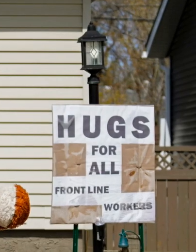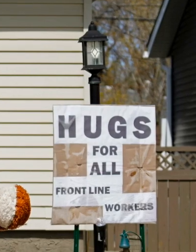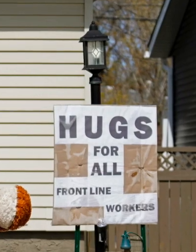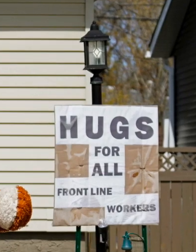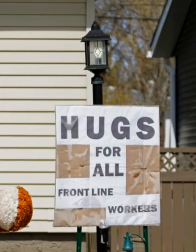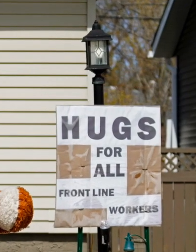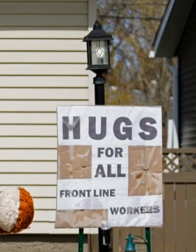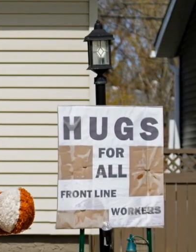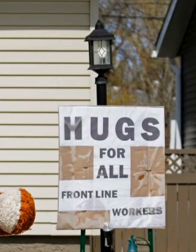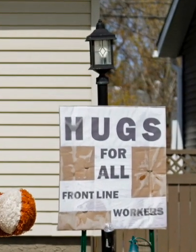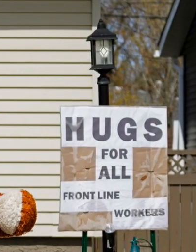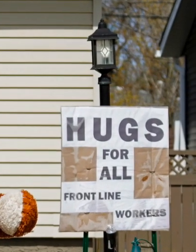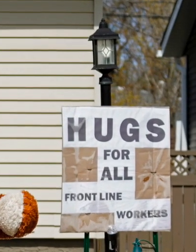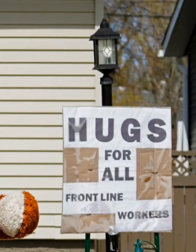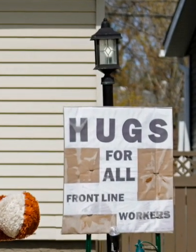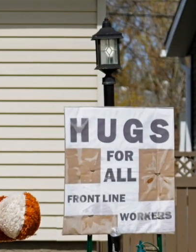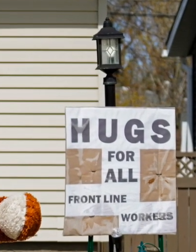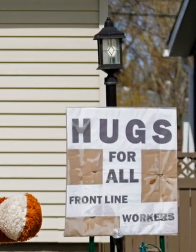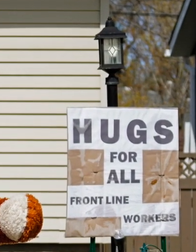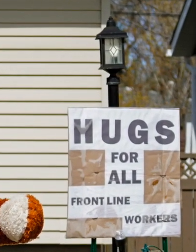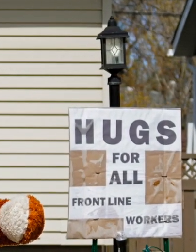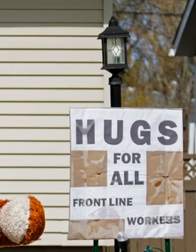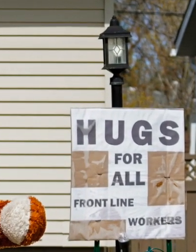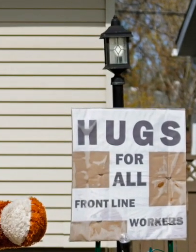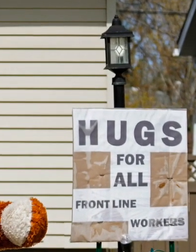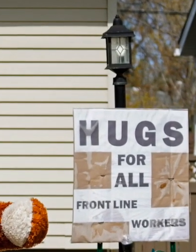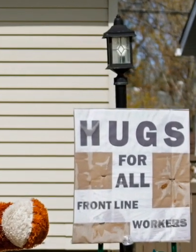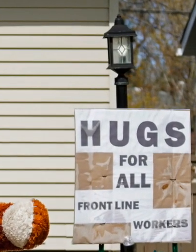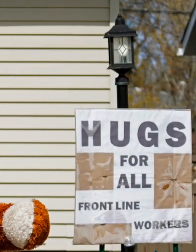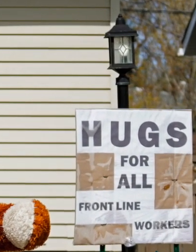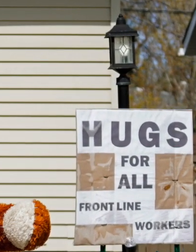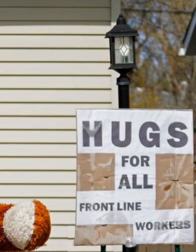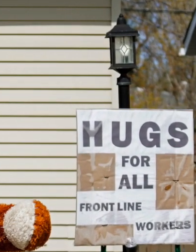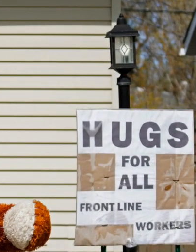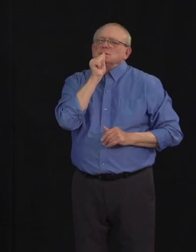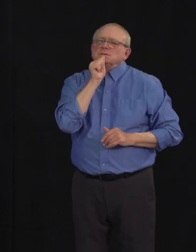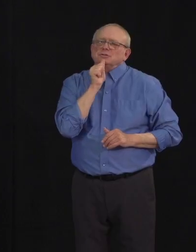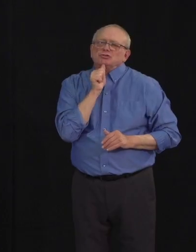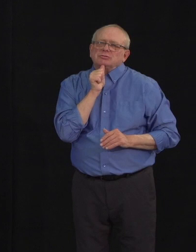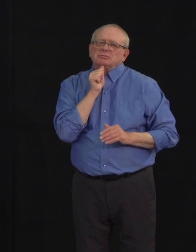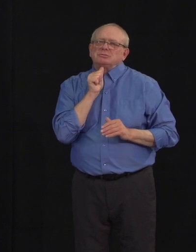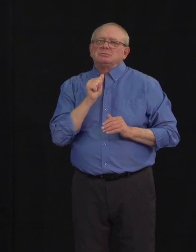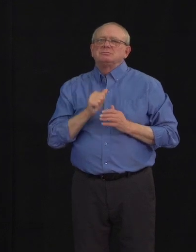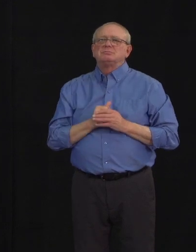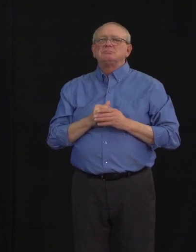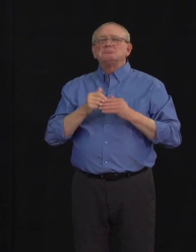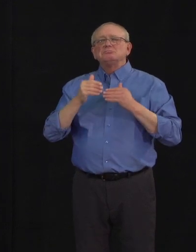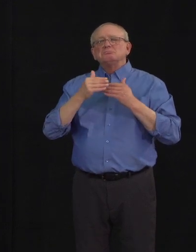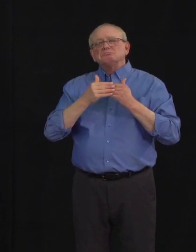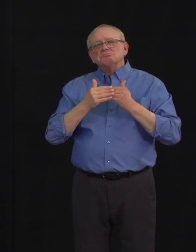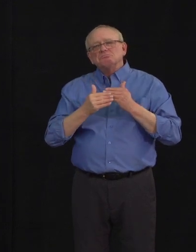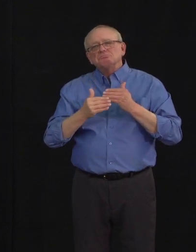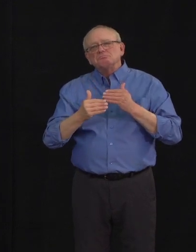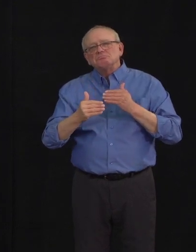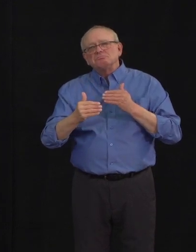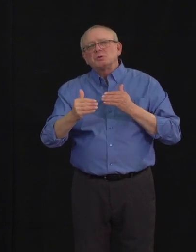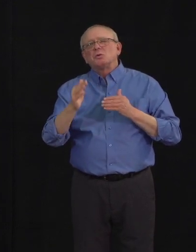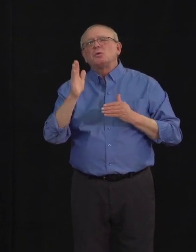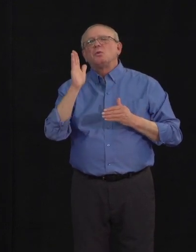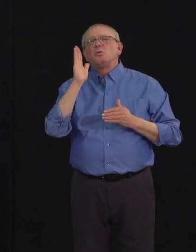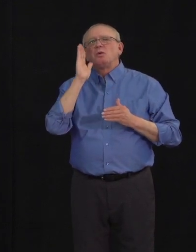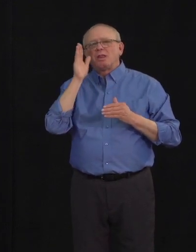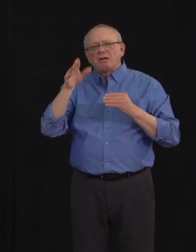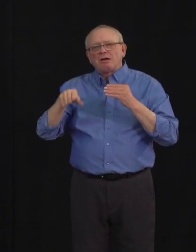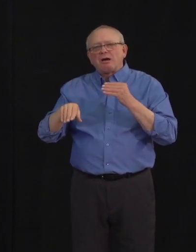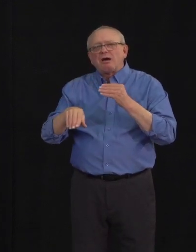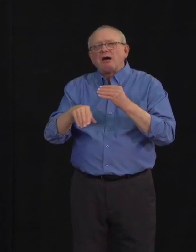while this work continues. More information and details will be shared in the days ahead through the Alberta Relaunch section of the